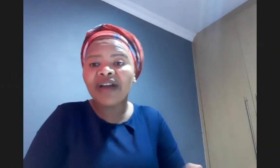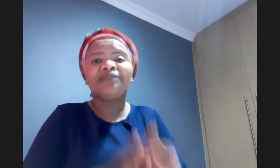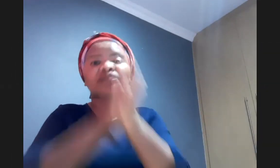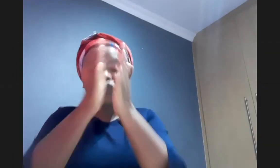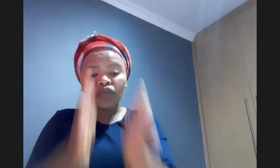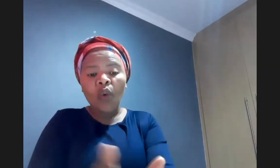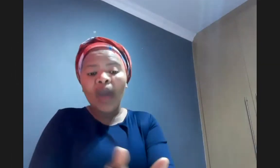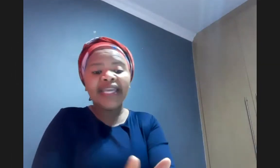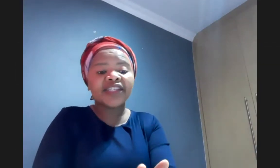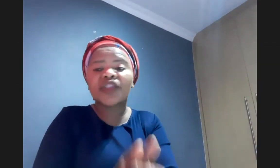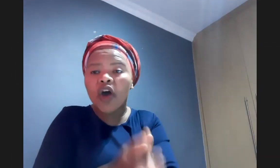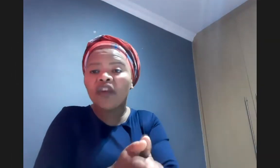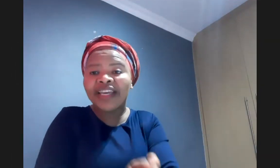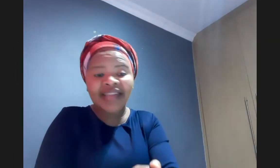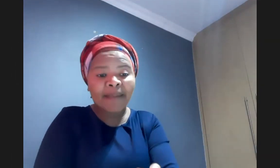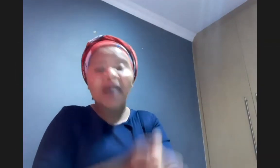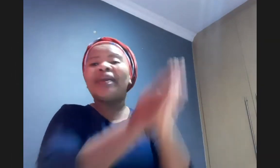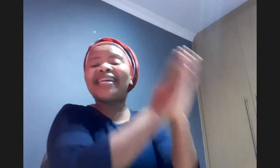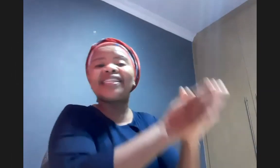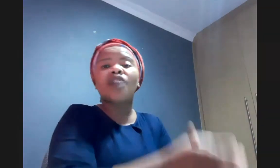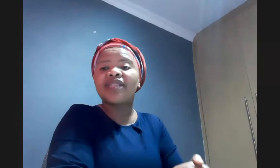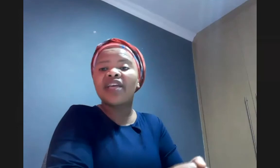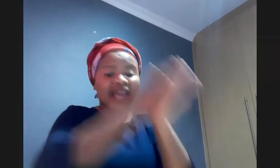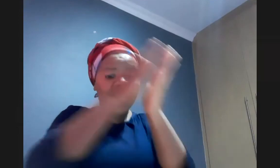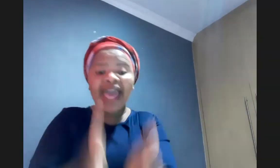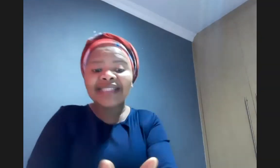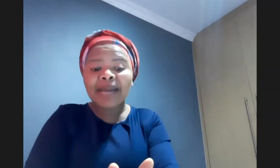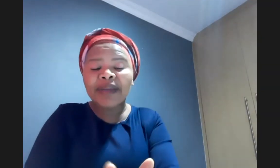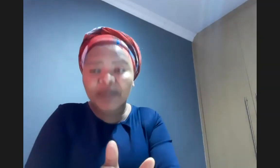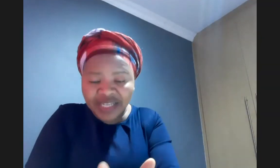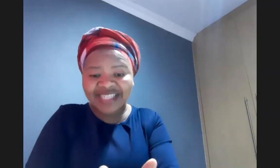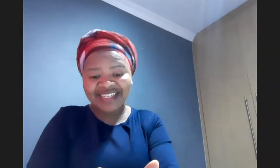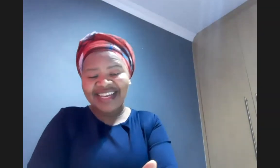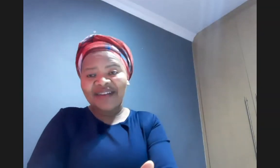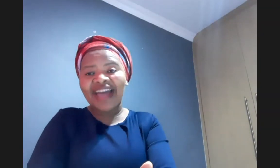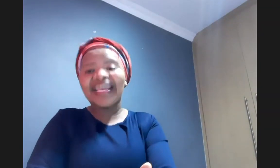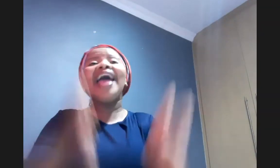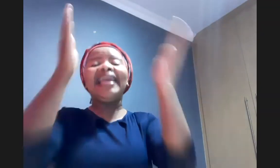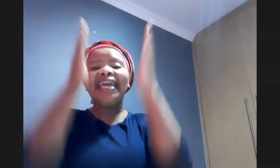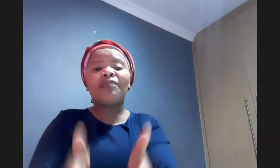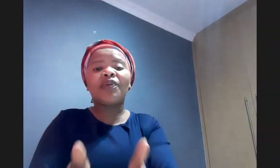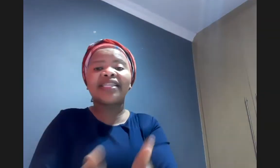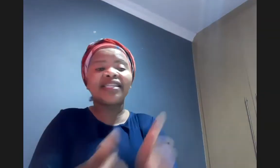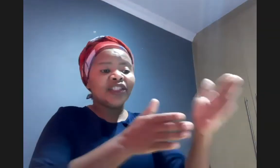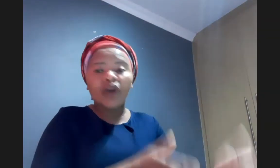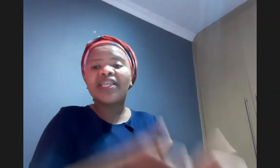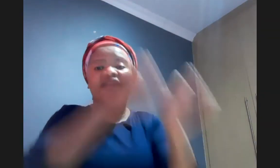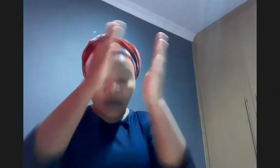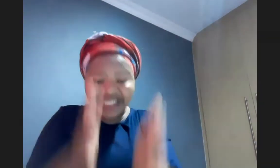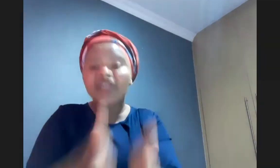while he is serving them but he doesn't stop serving he ends up in prison all right and in prison joseph continues